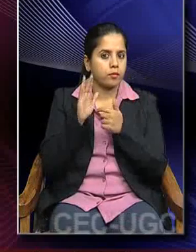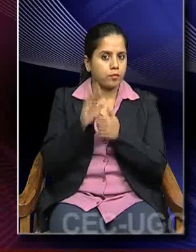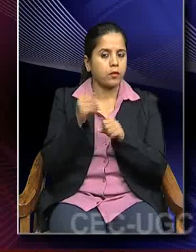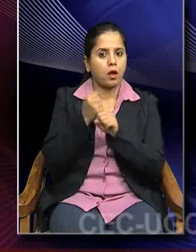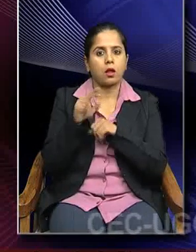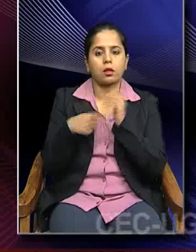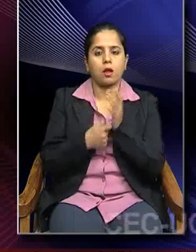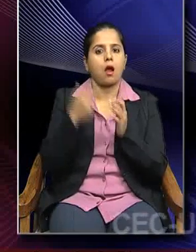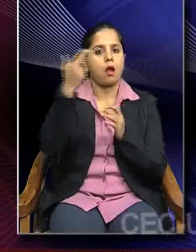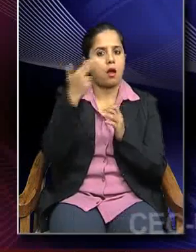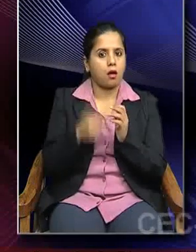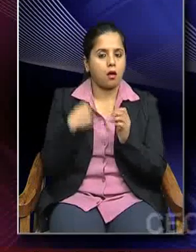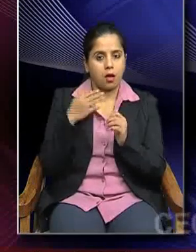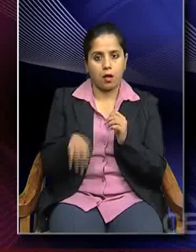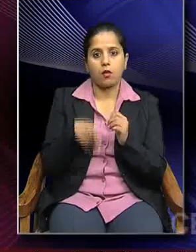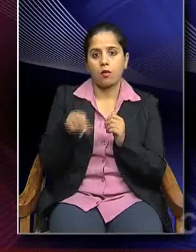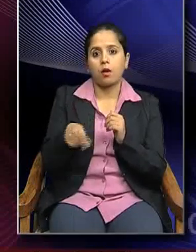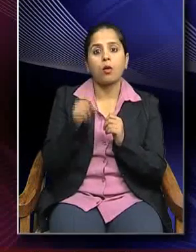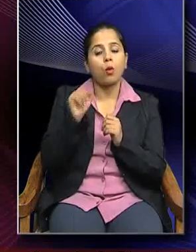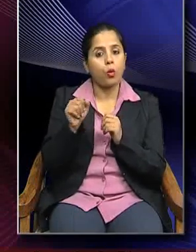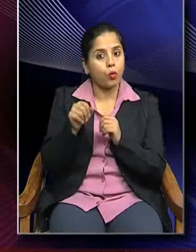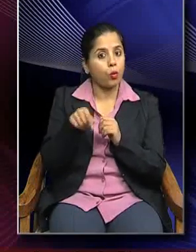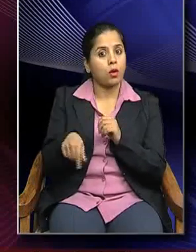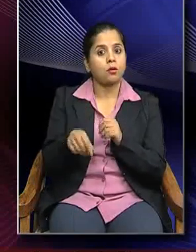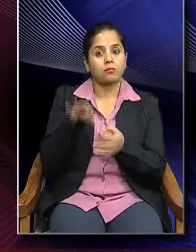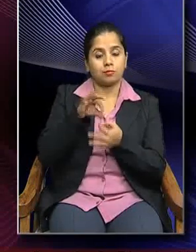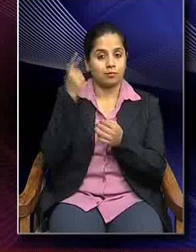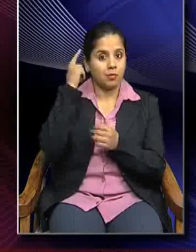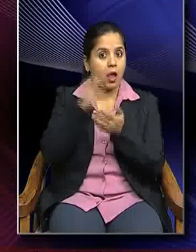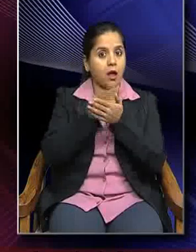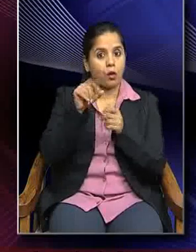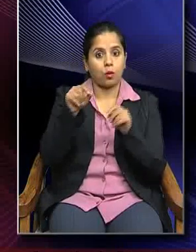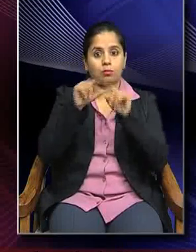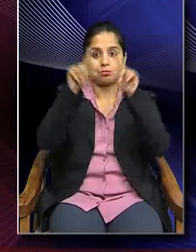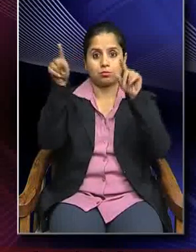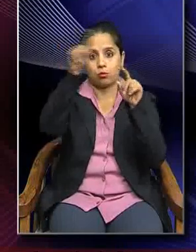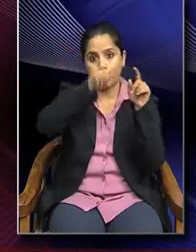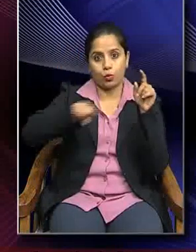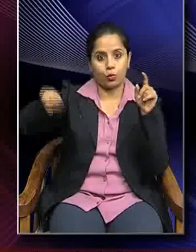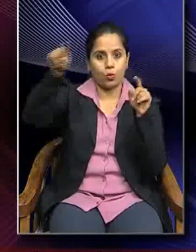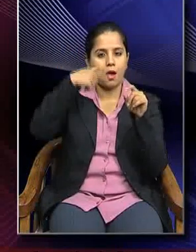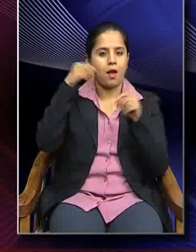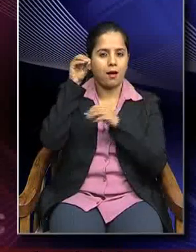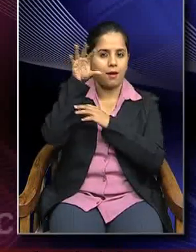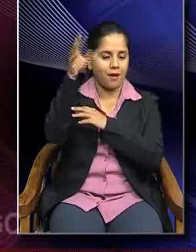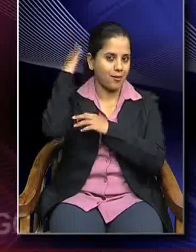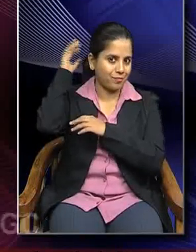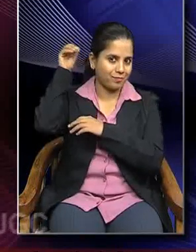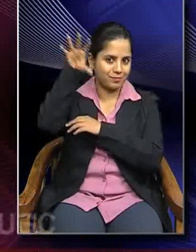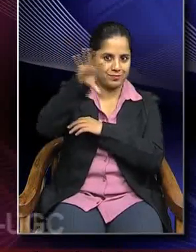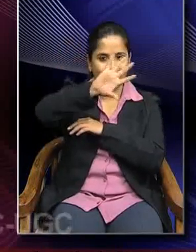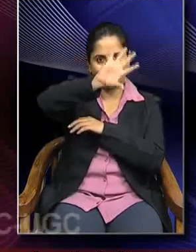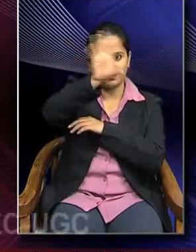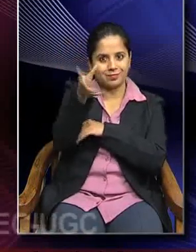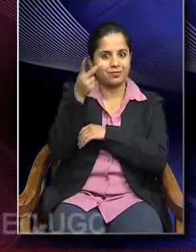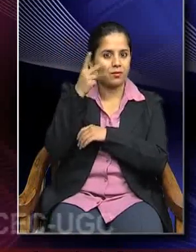art, we have the halo behind the Buddha's head that circular thing radiating light or something. So, that is